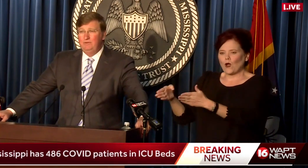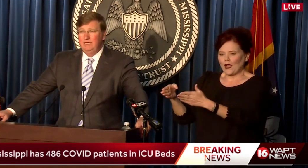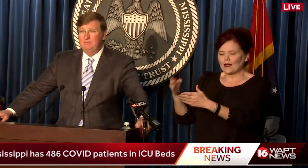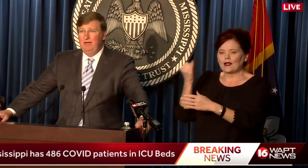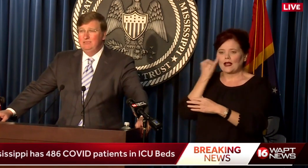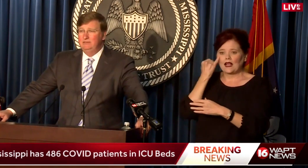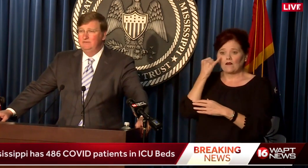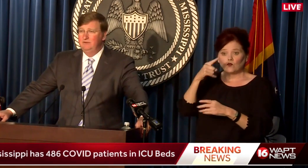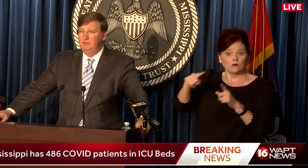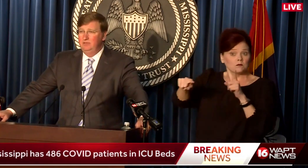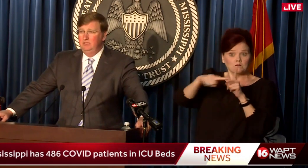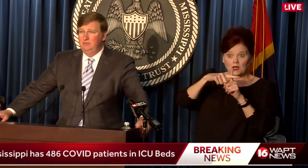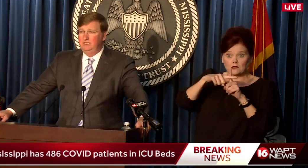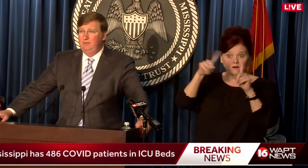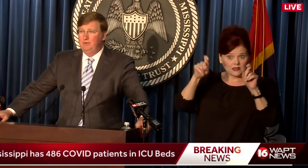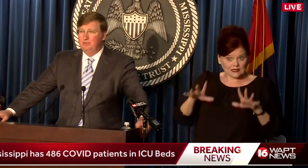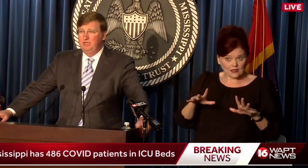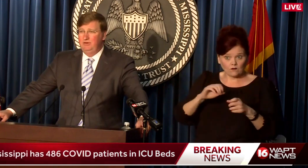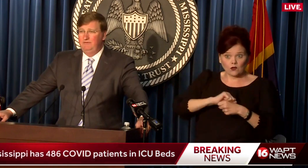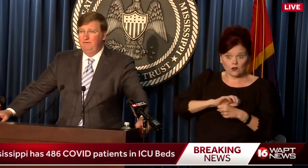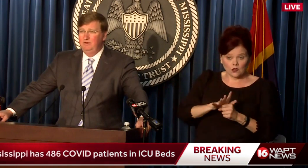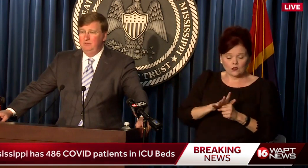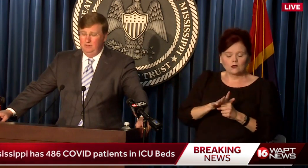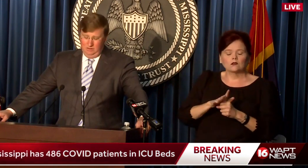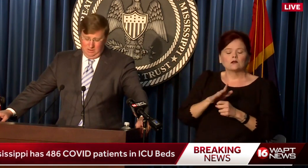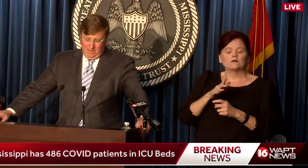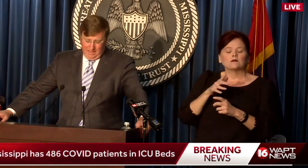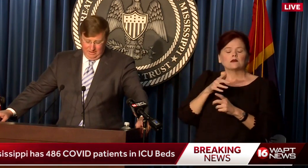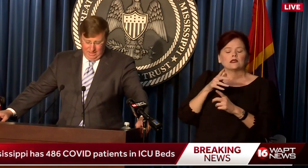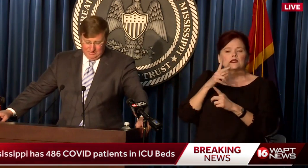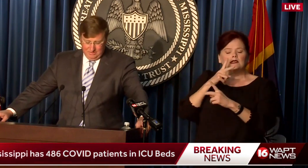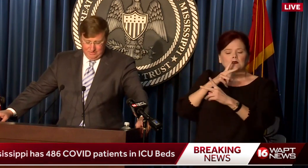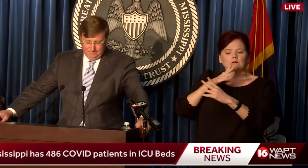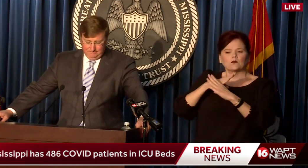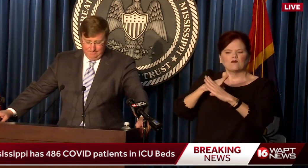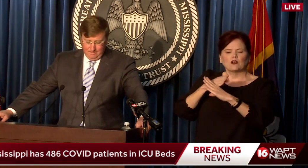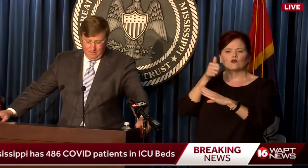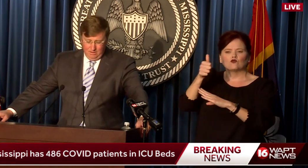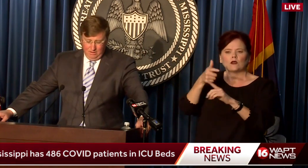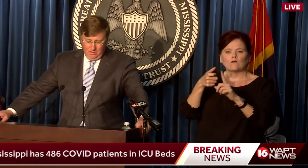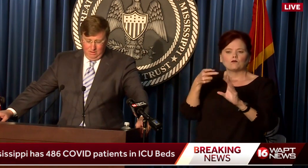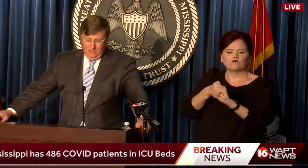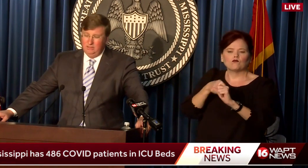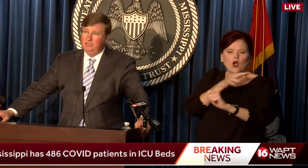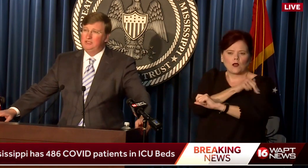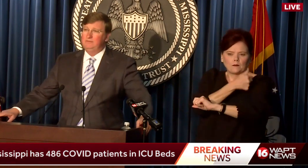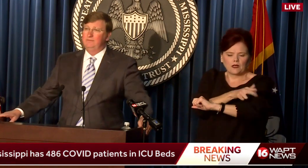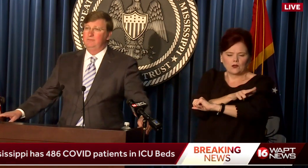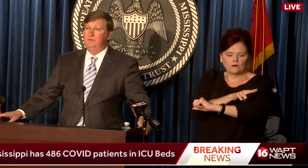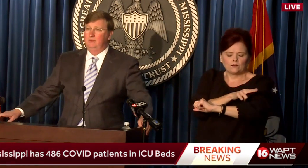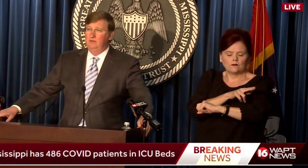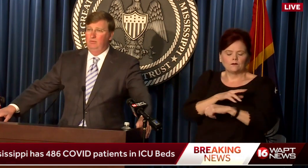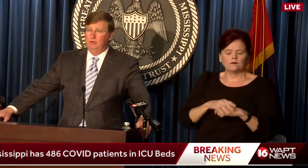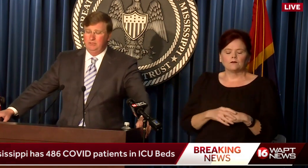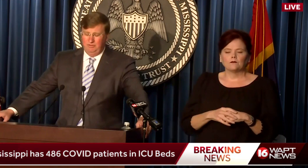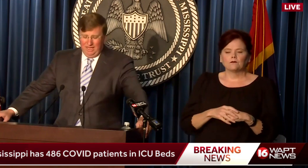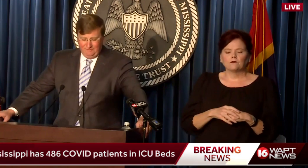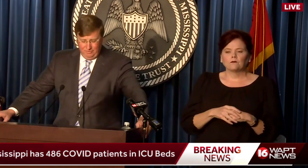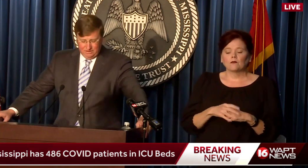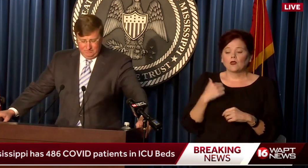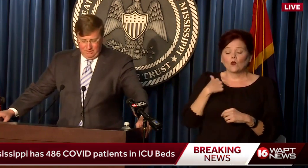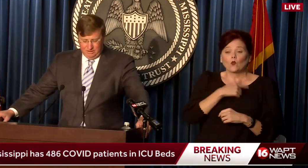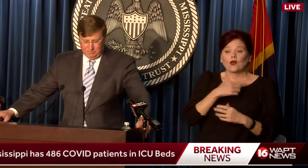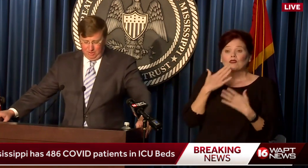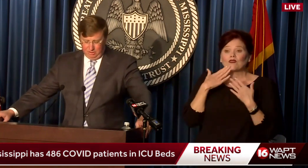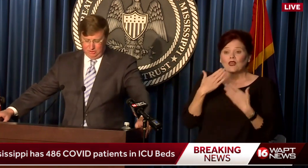if you test positive, to keep yourself out of the hospital. In addition, we are so